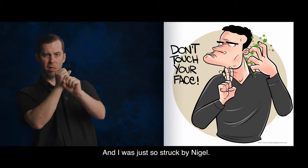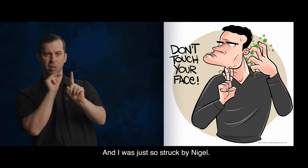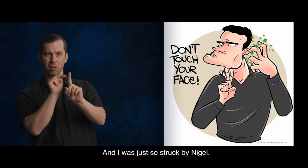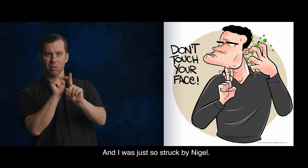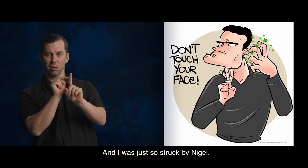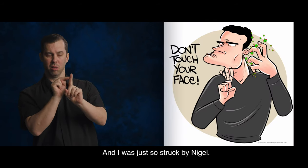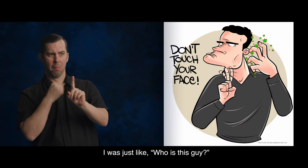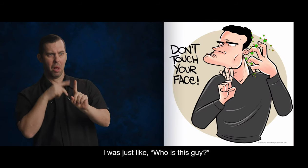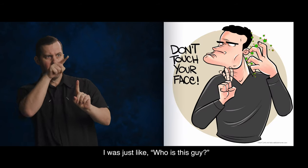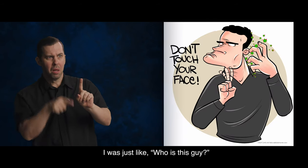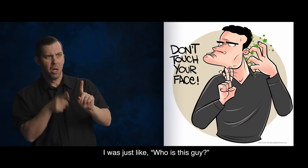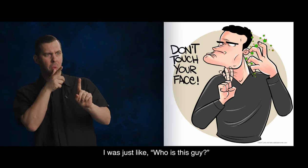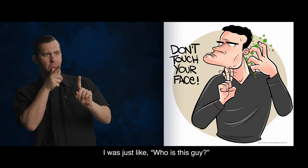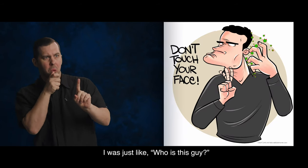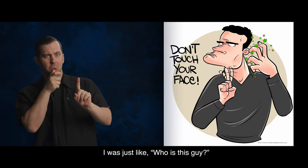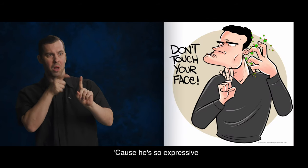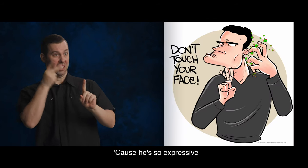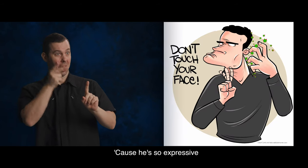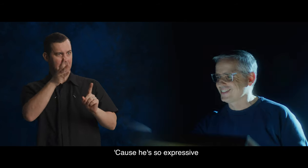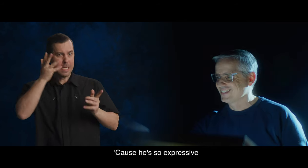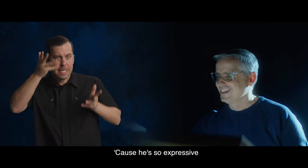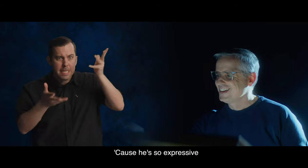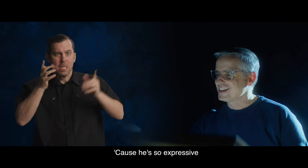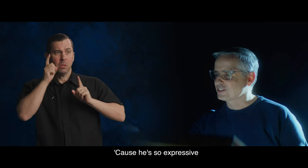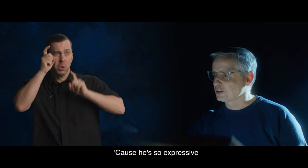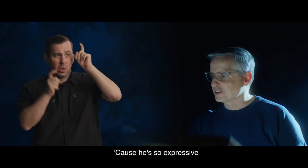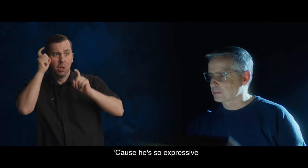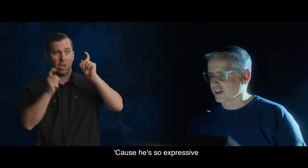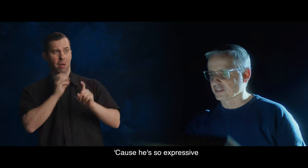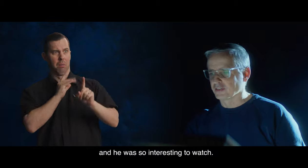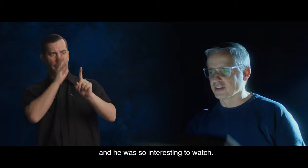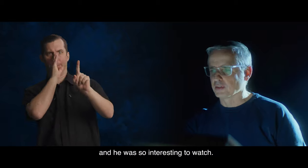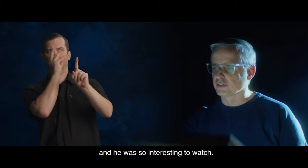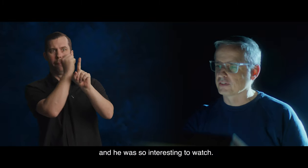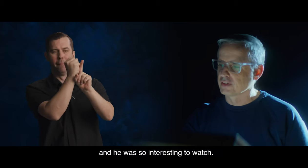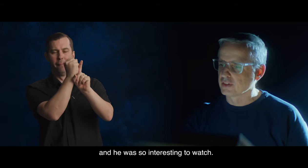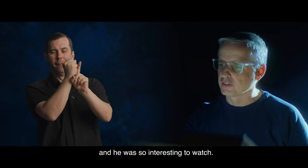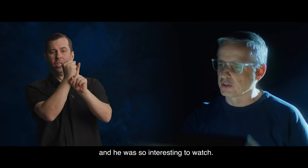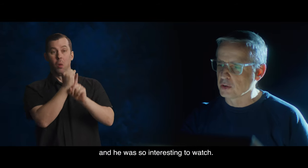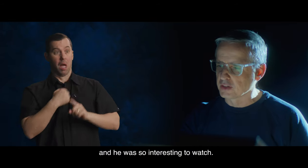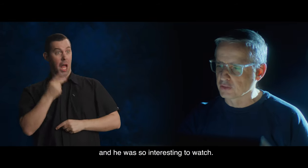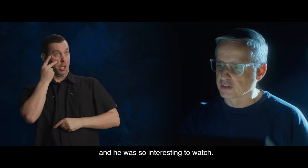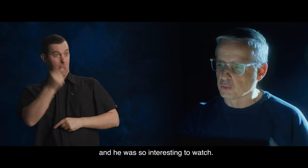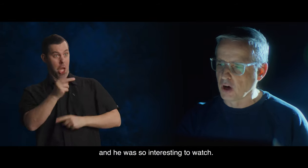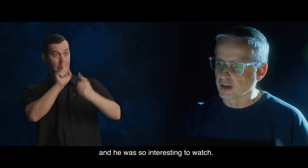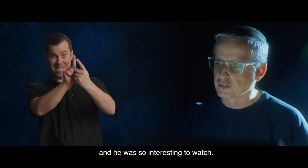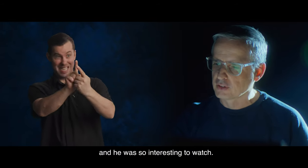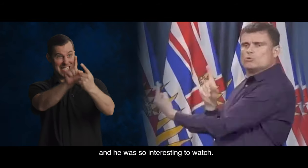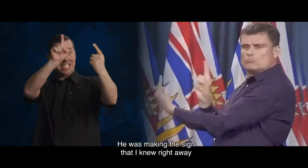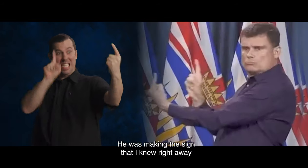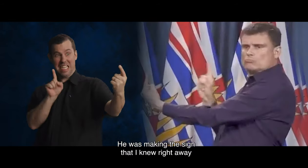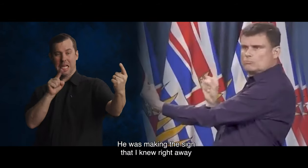so struck by Nigel. I was just like, who is this guy? Because he's so expressive and he was so interesting to